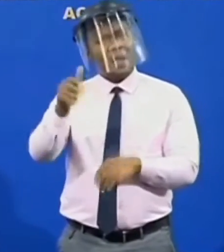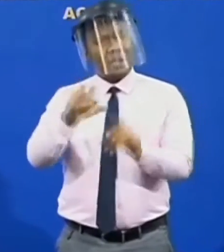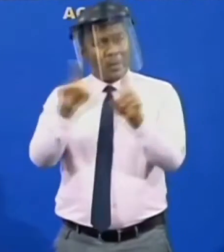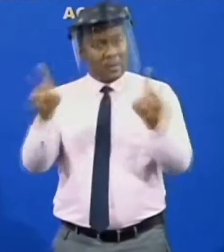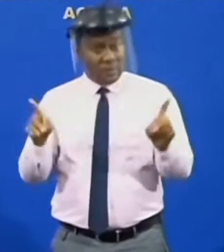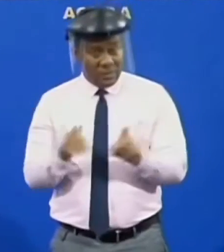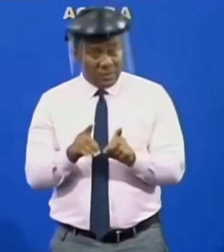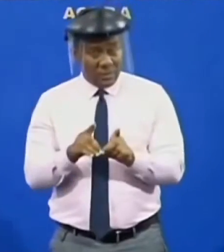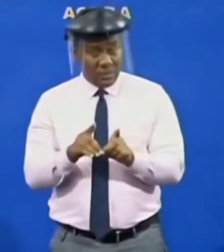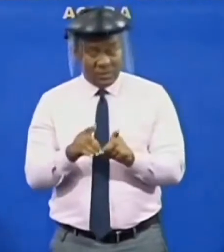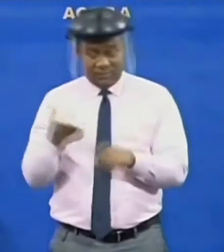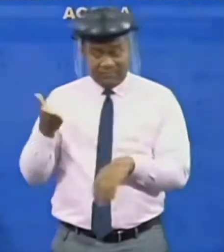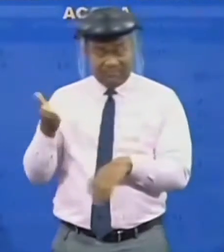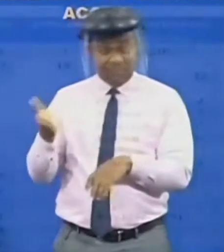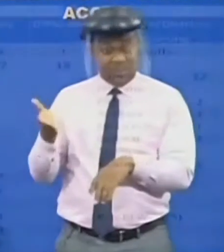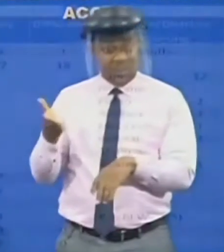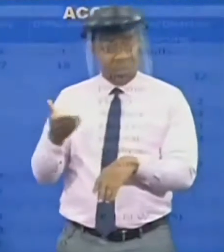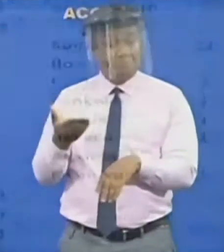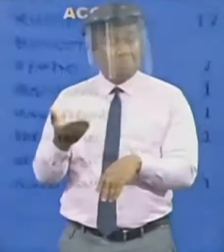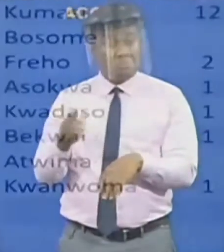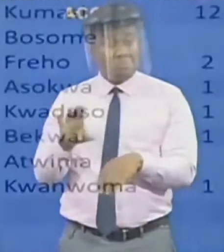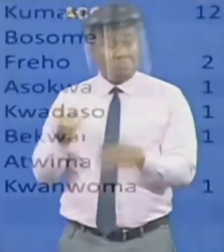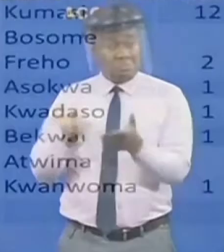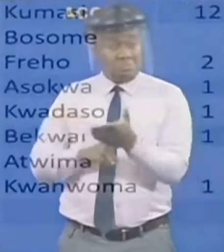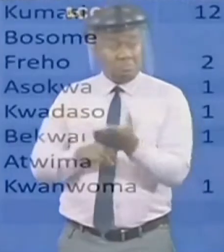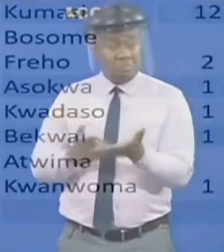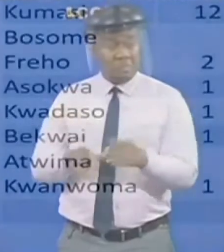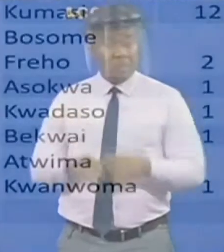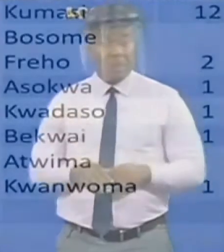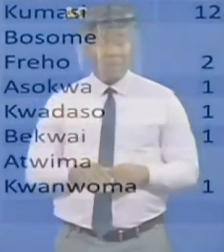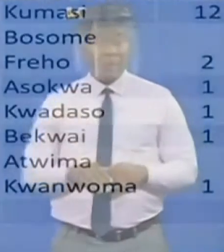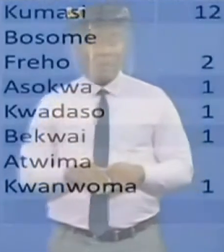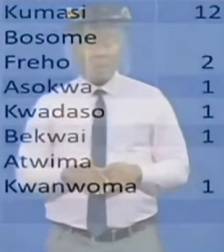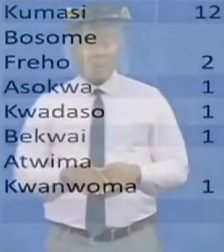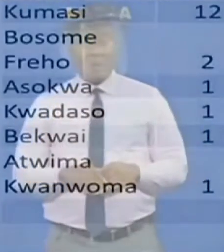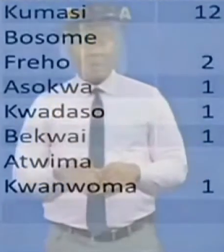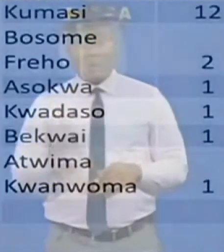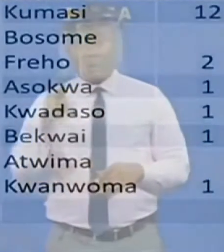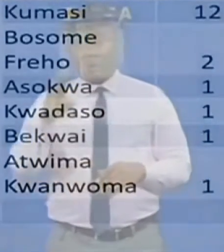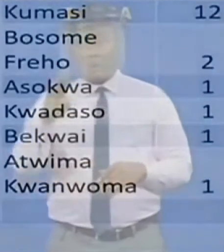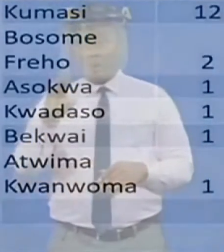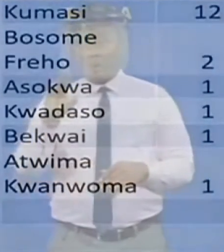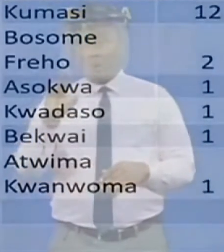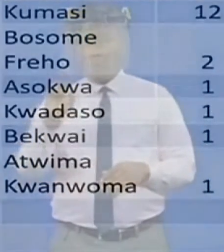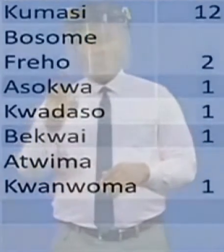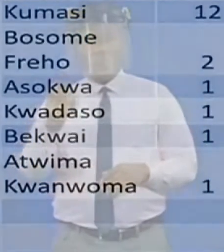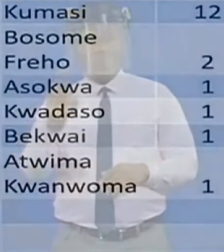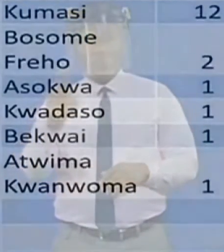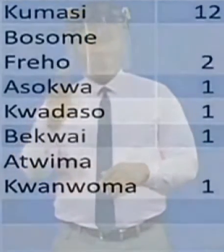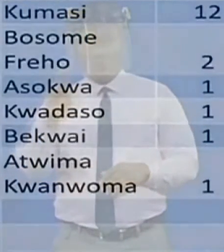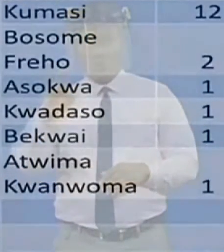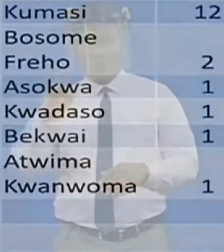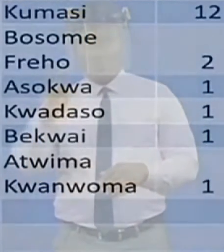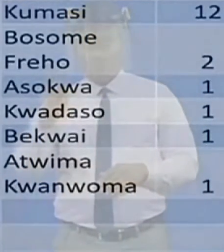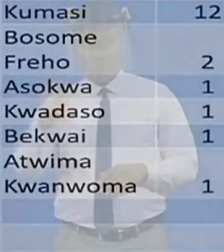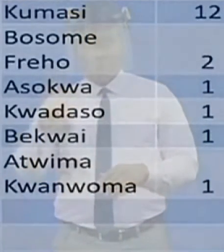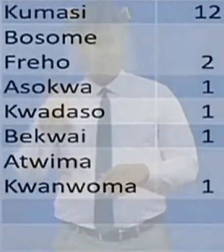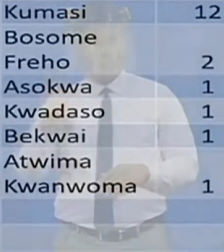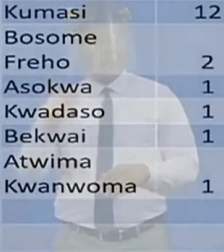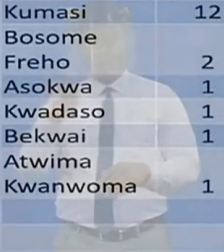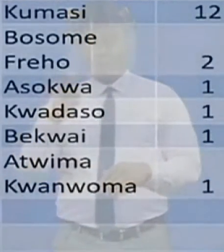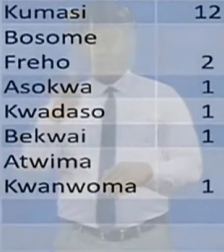from Ashanti, that also reported cases are Bosume, Ferehon, Asukwa, Kadaso, Bekwai, Achima,